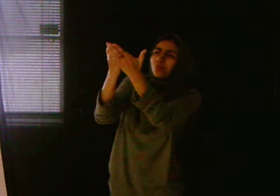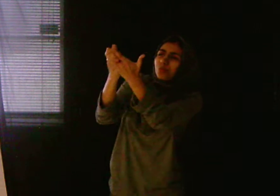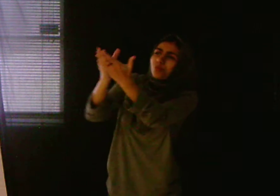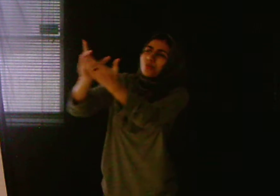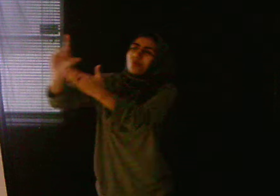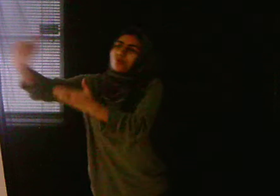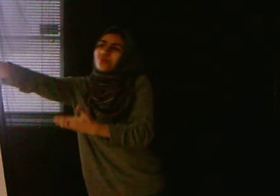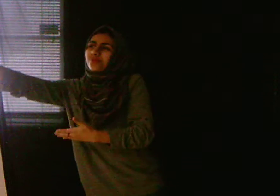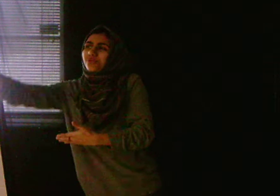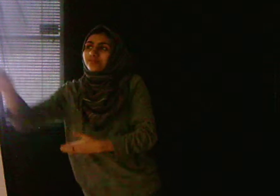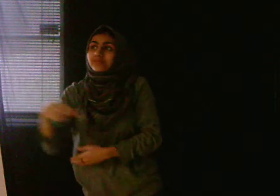away